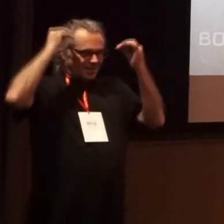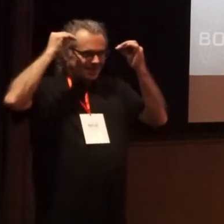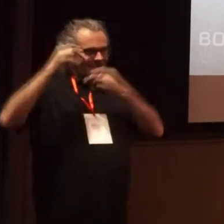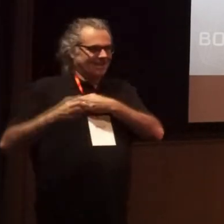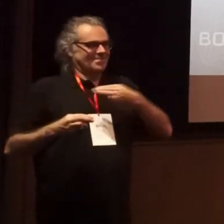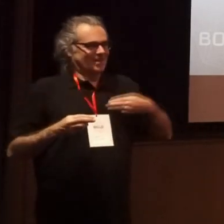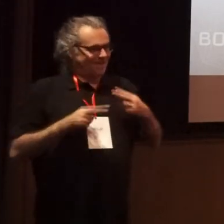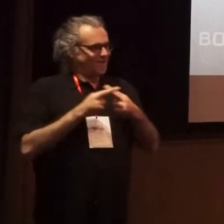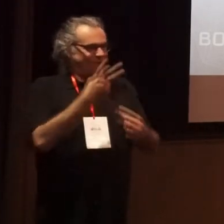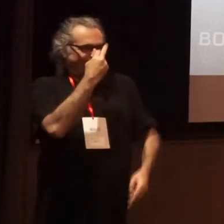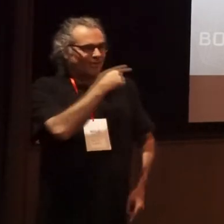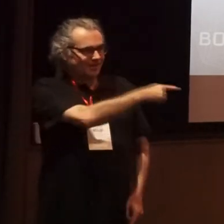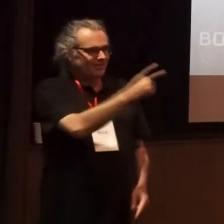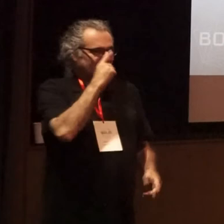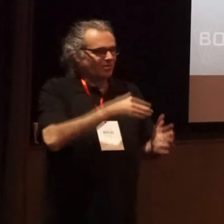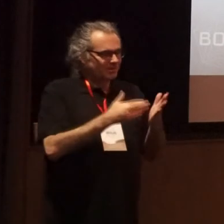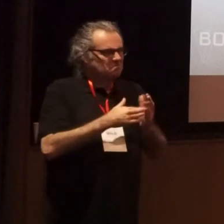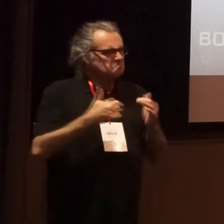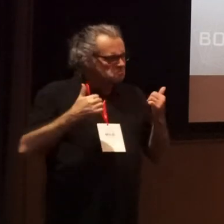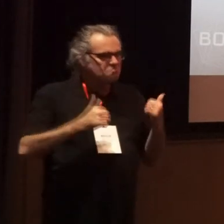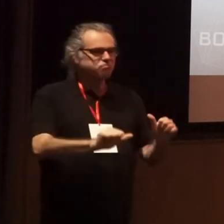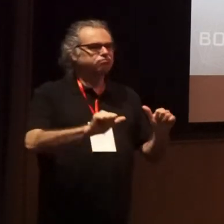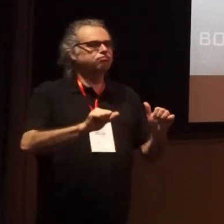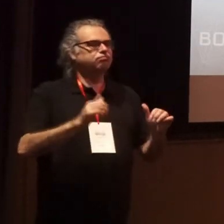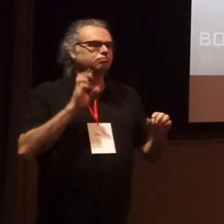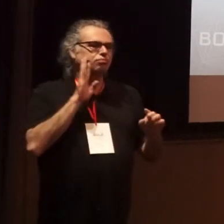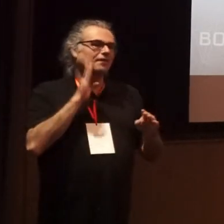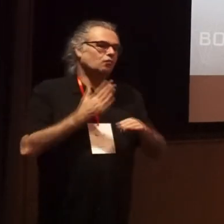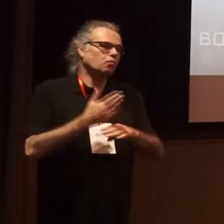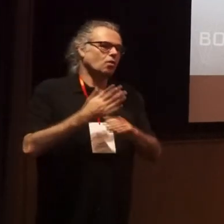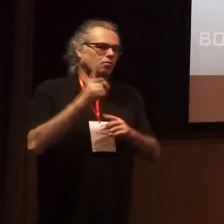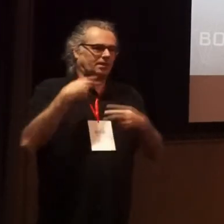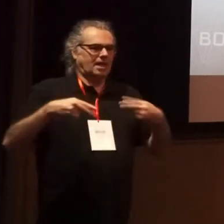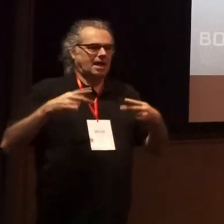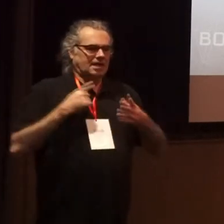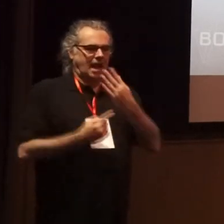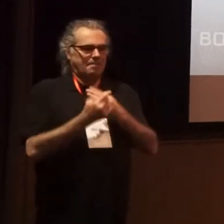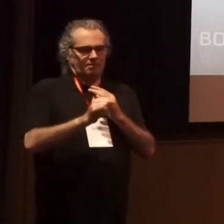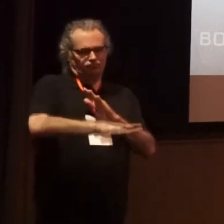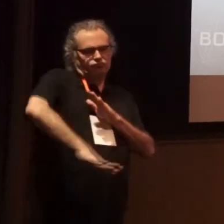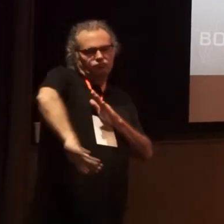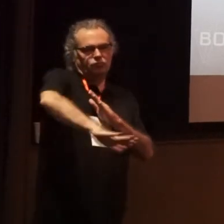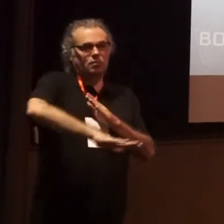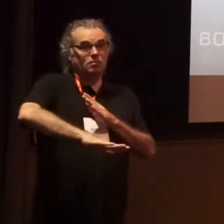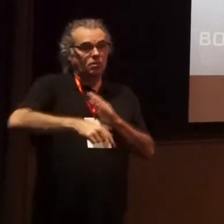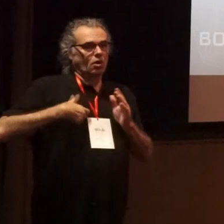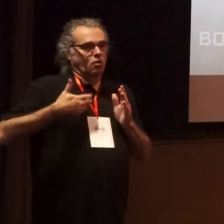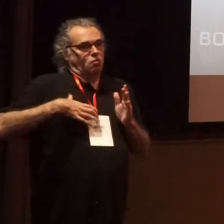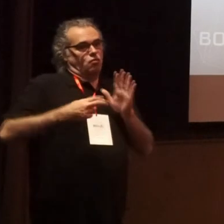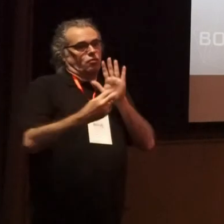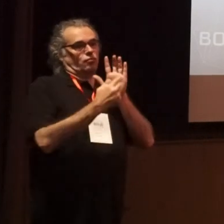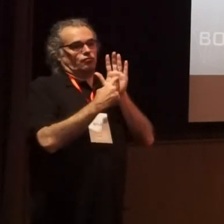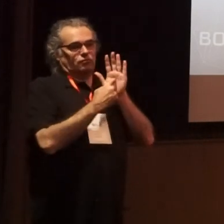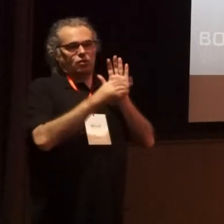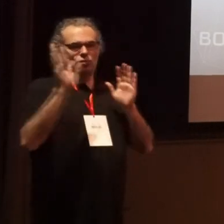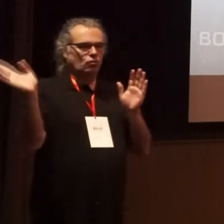for Seniors and Estelle and with the firm and wonderful work that dance is doing in that regard as well I do want to acknowledge all of